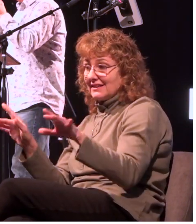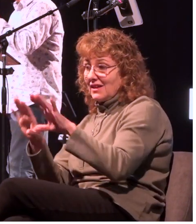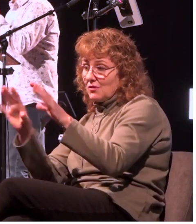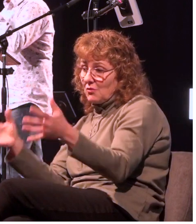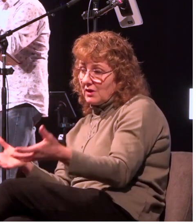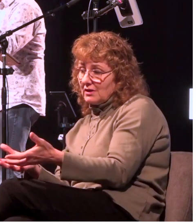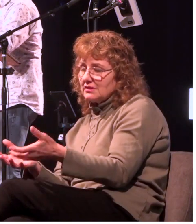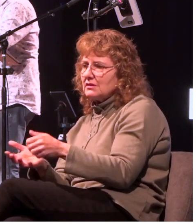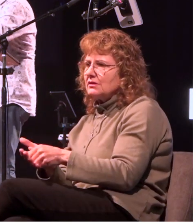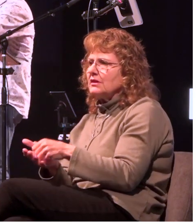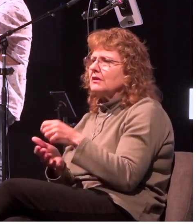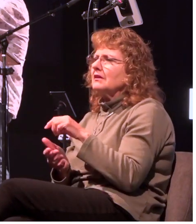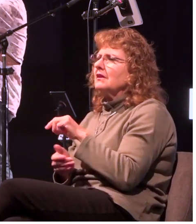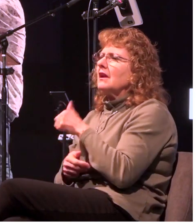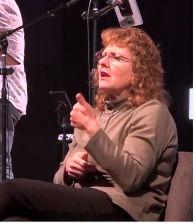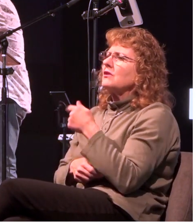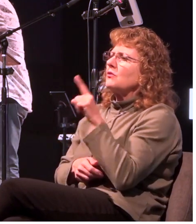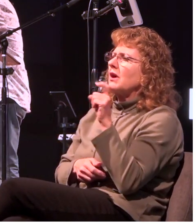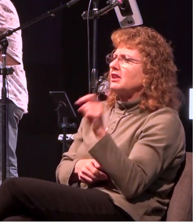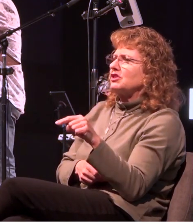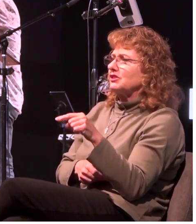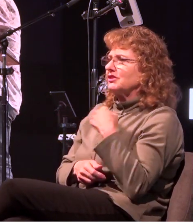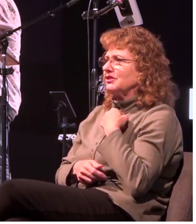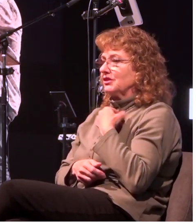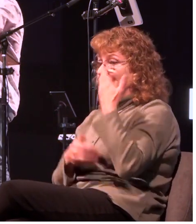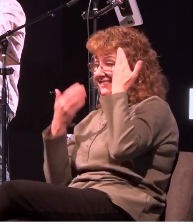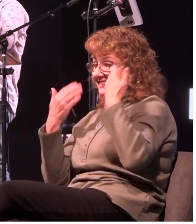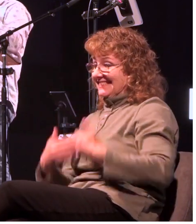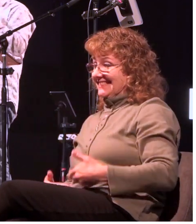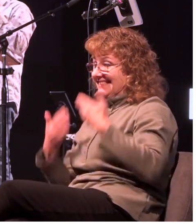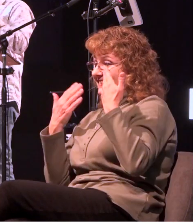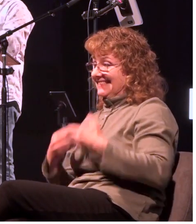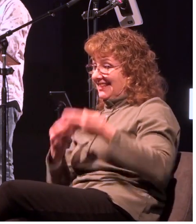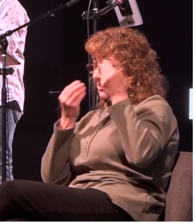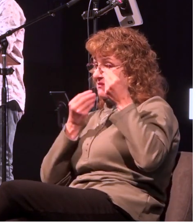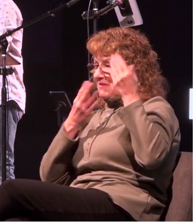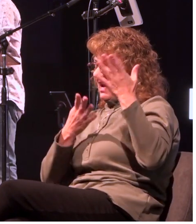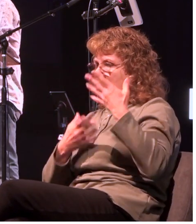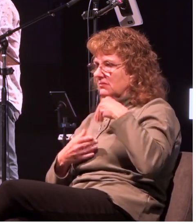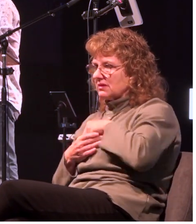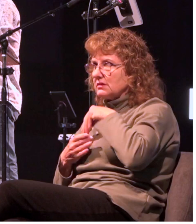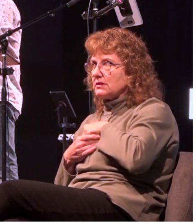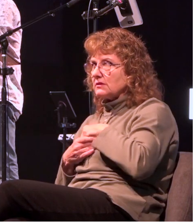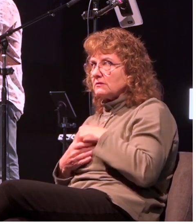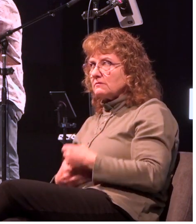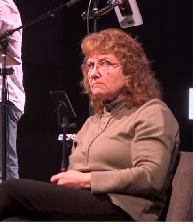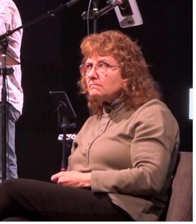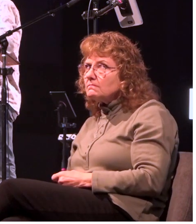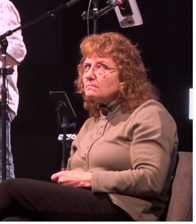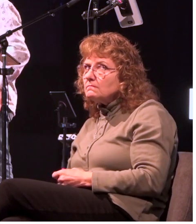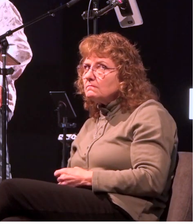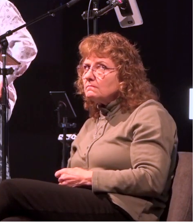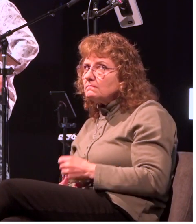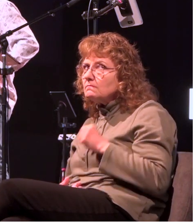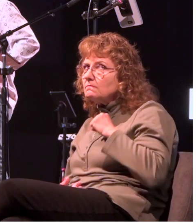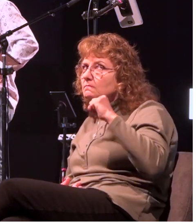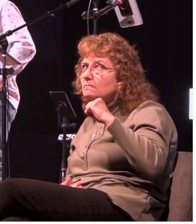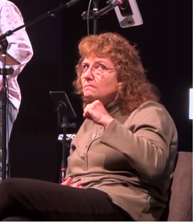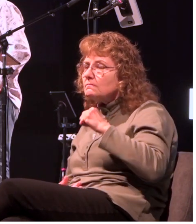insincerely obey on the outside and harbor disdain on the inside again paul speaking the ephesians he said bond